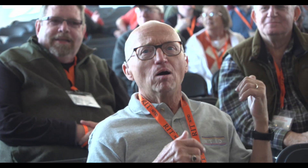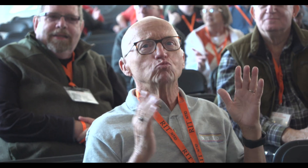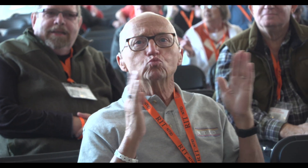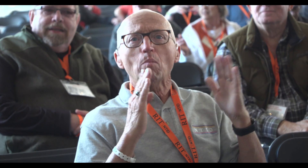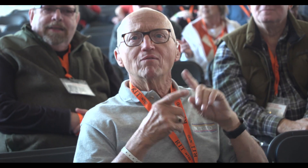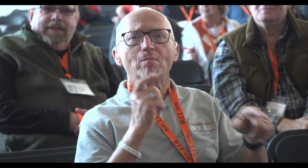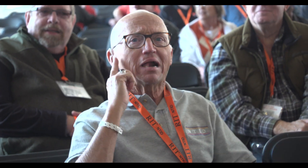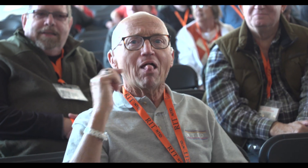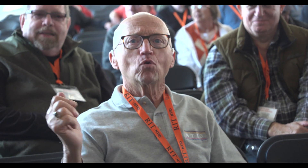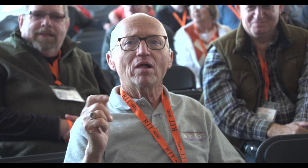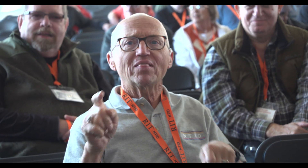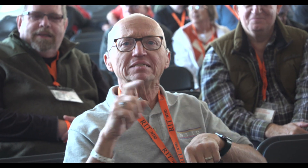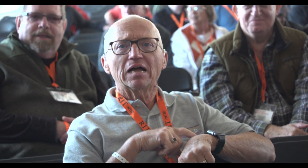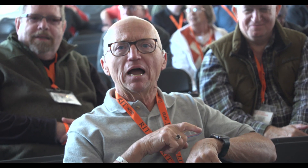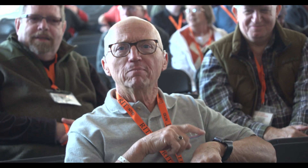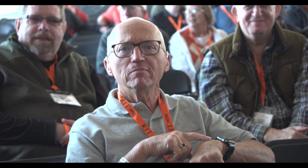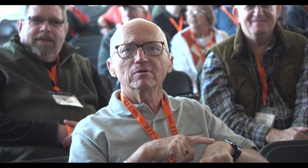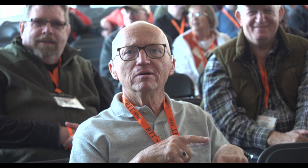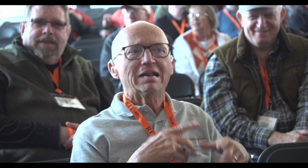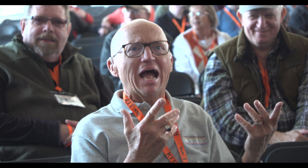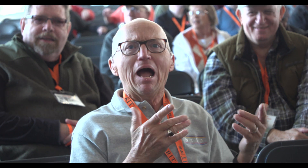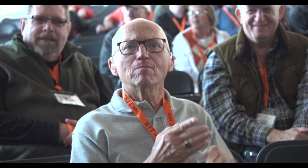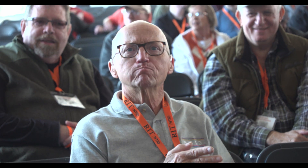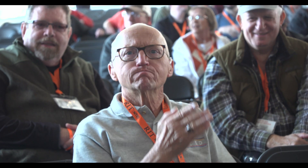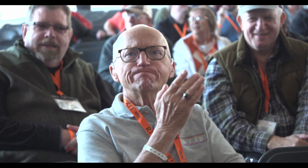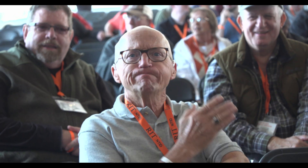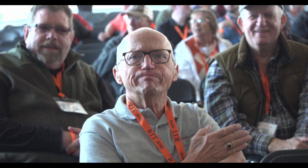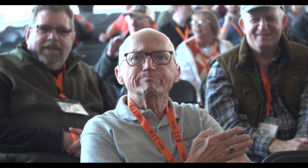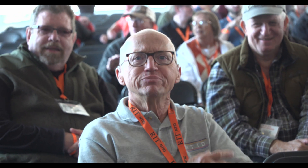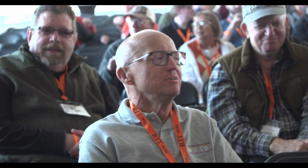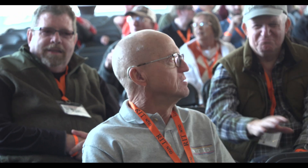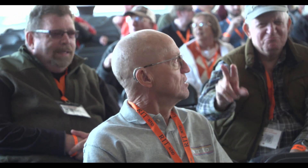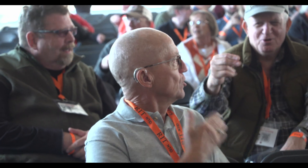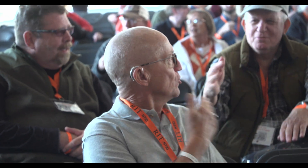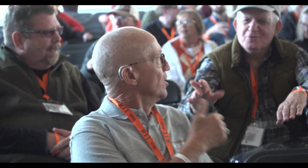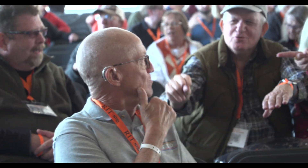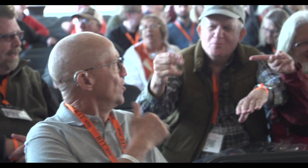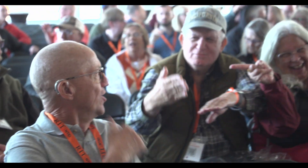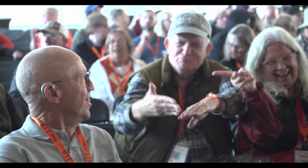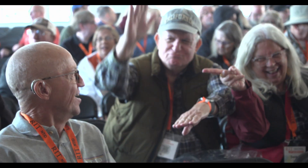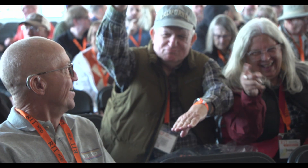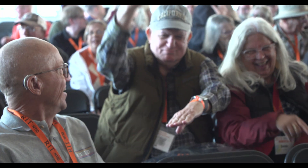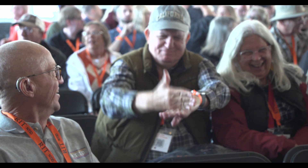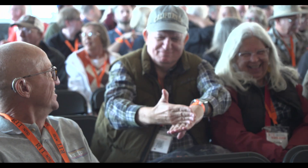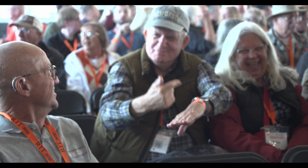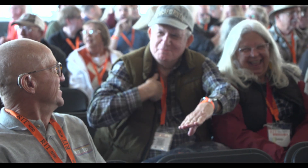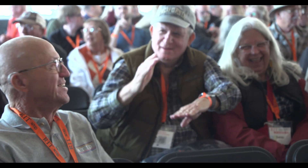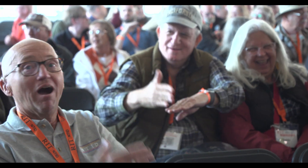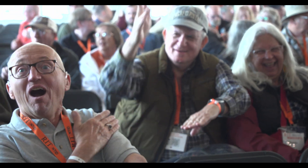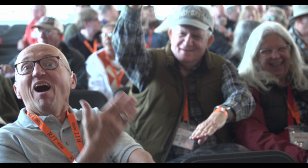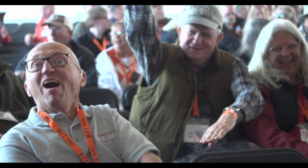This guy got in trouble for being loud all the time. Now he's improved. Nope, no improvement.